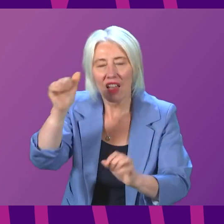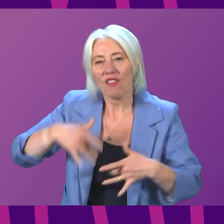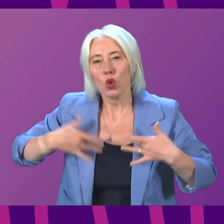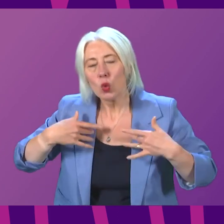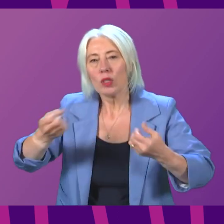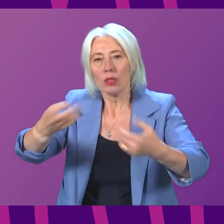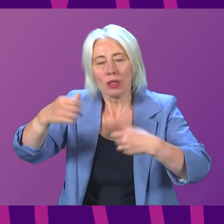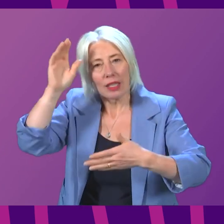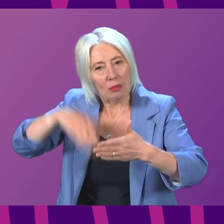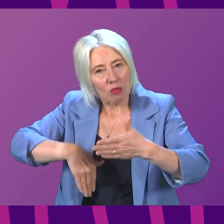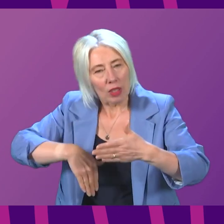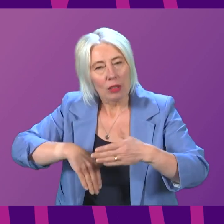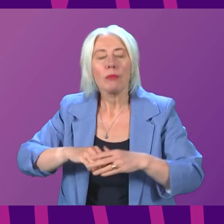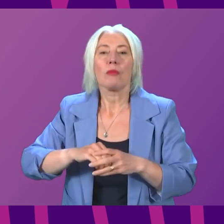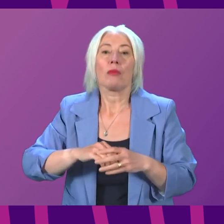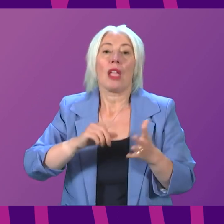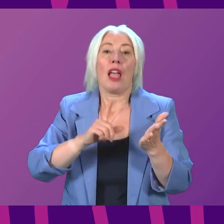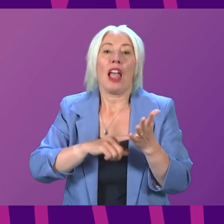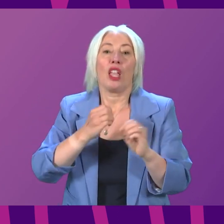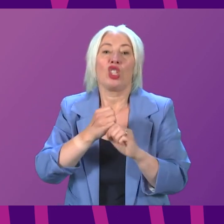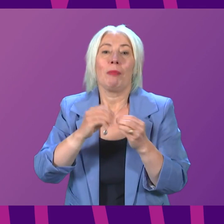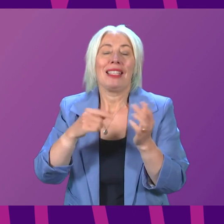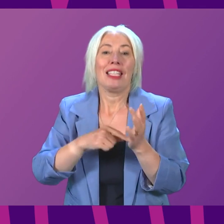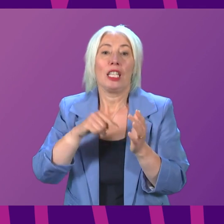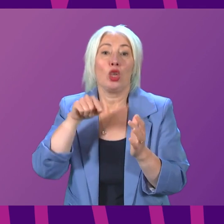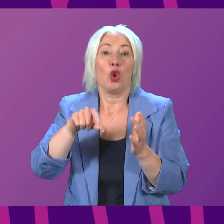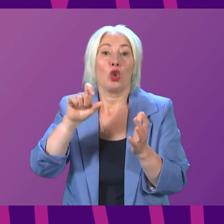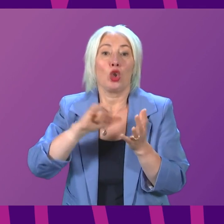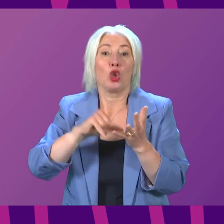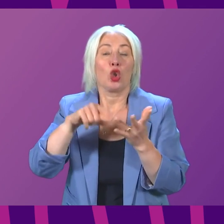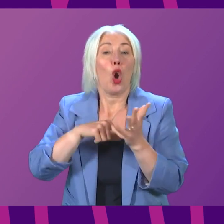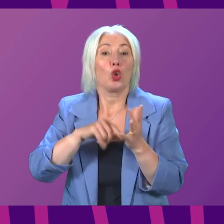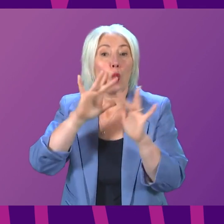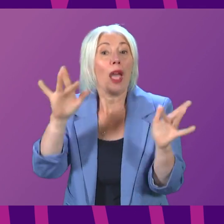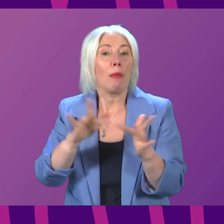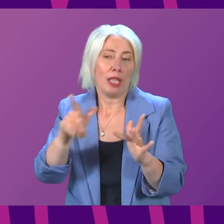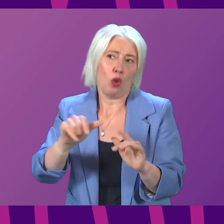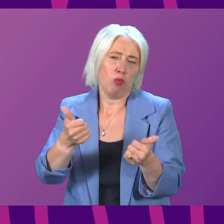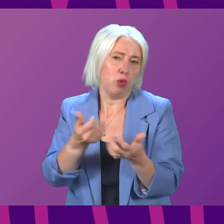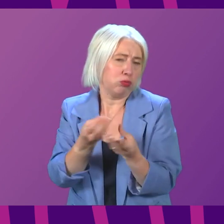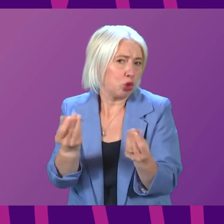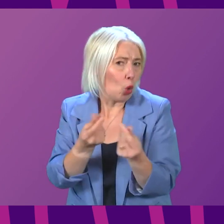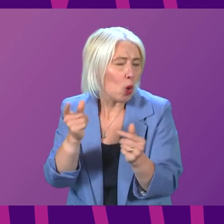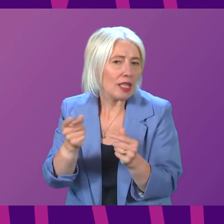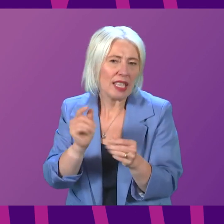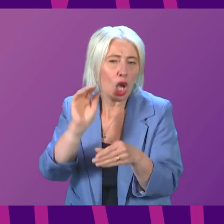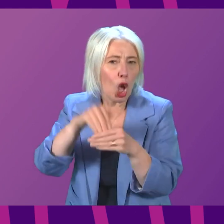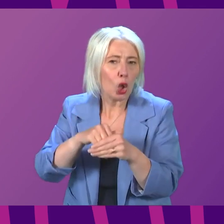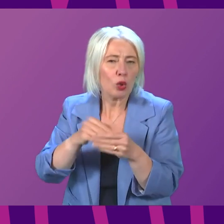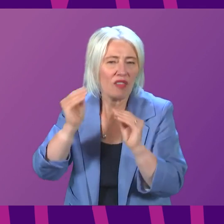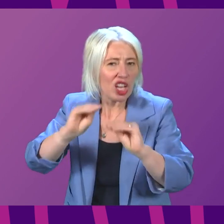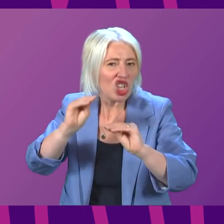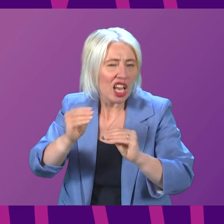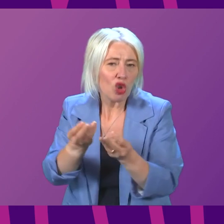lgbteducation.scot website is also a very important resource. It contains a toolkit of inclusive education resources